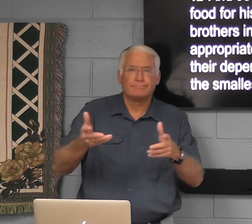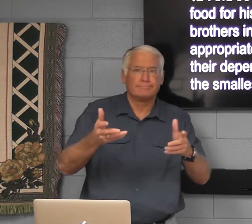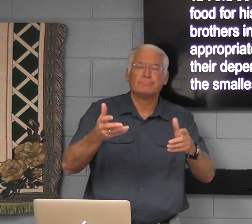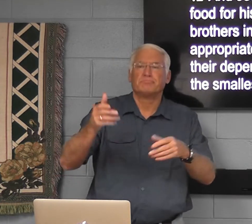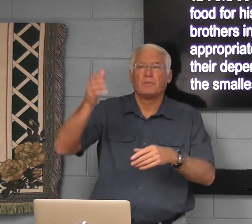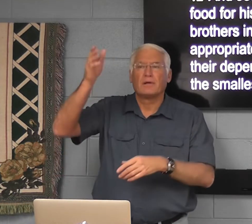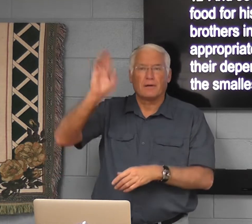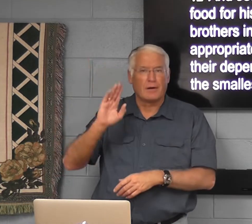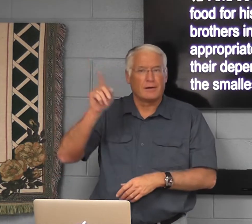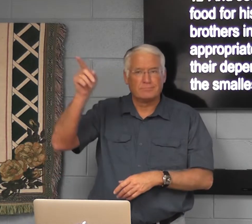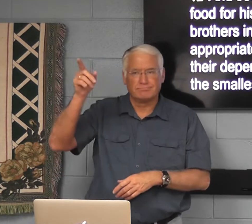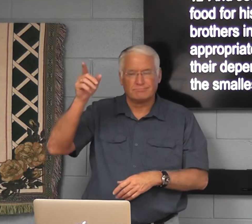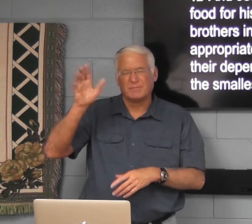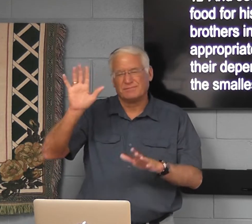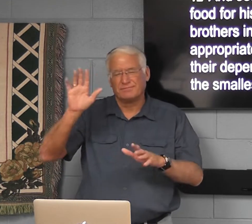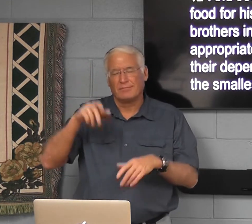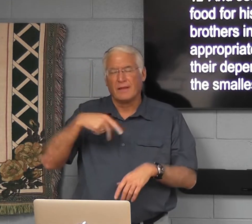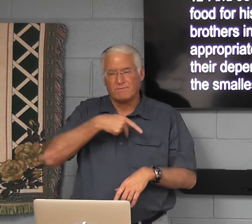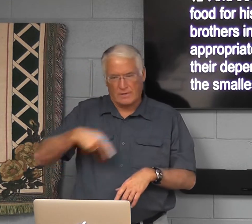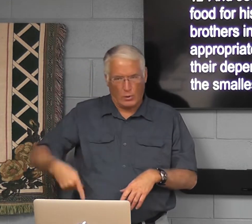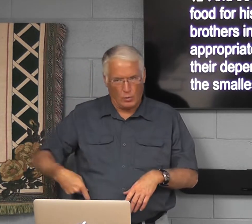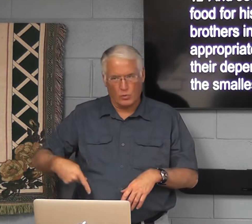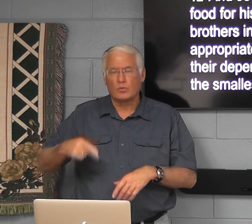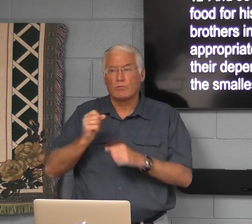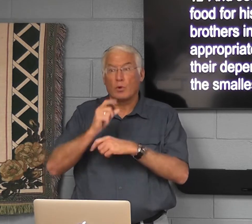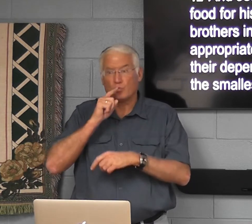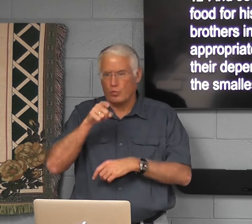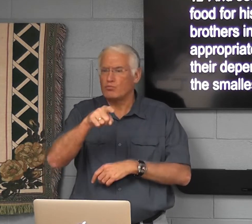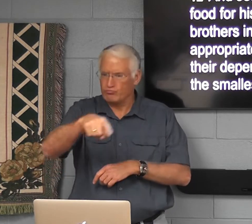only We only faith in Jesus.